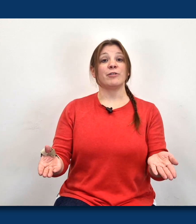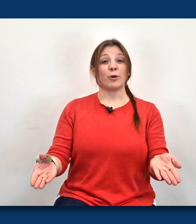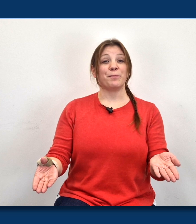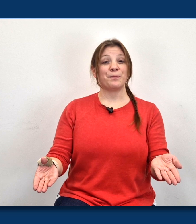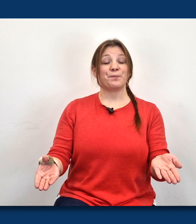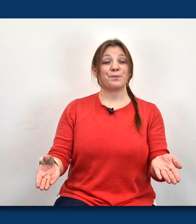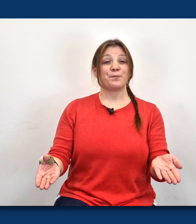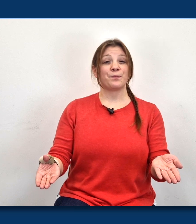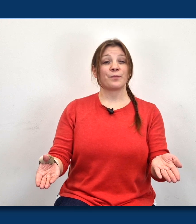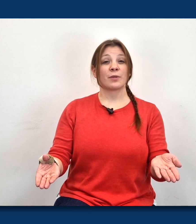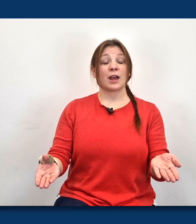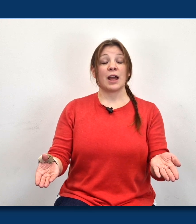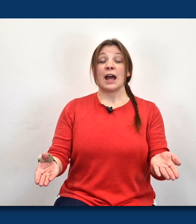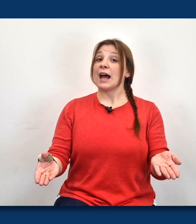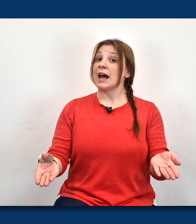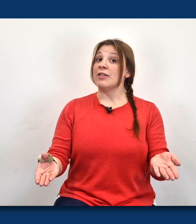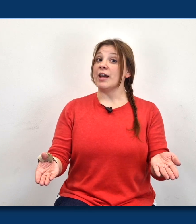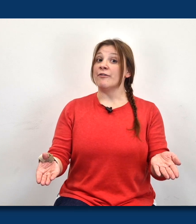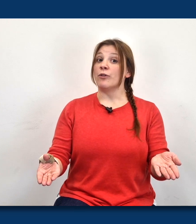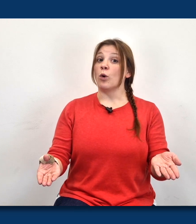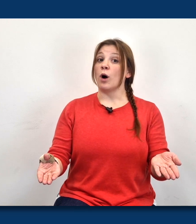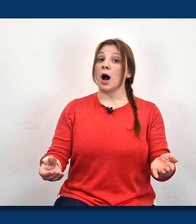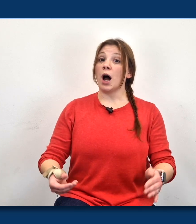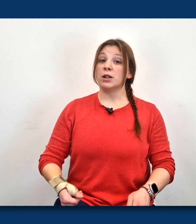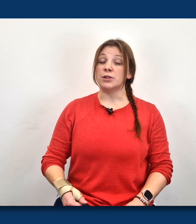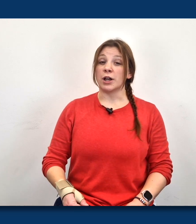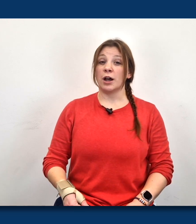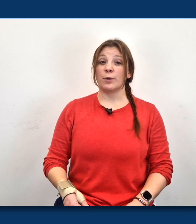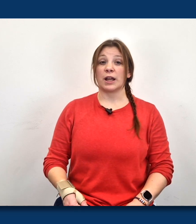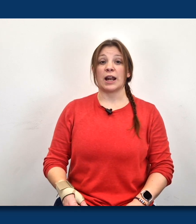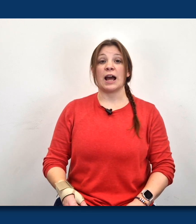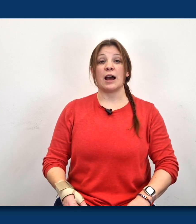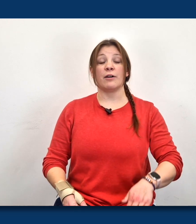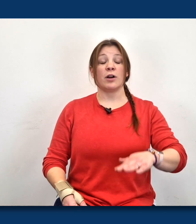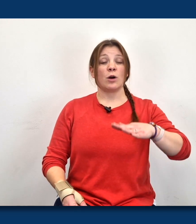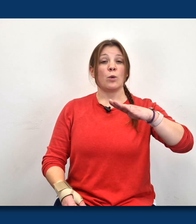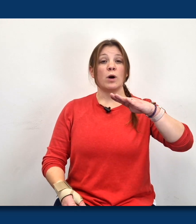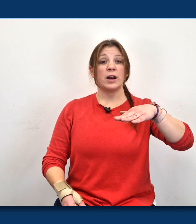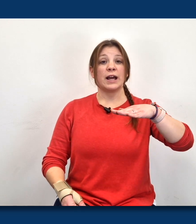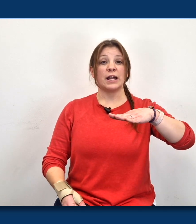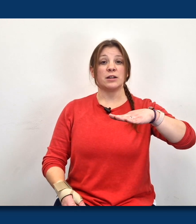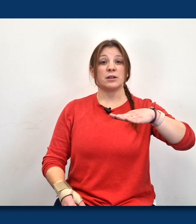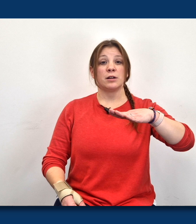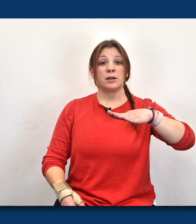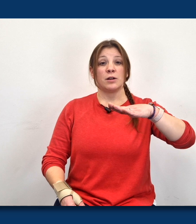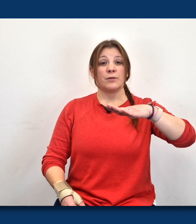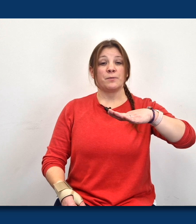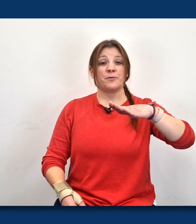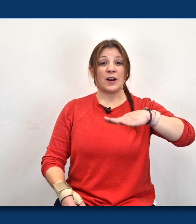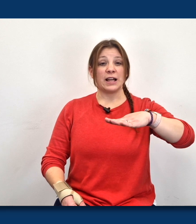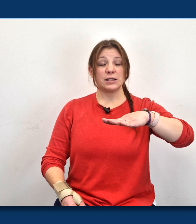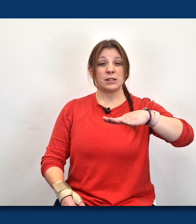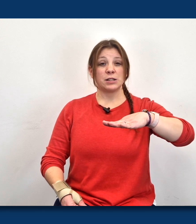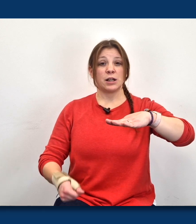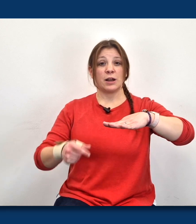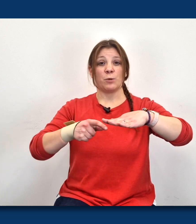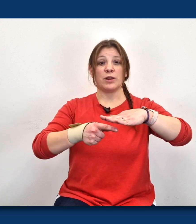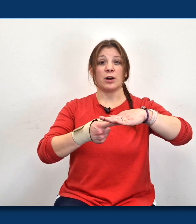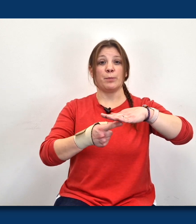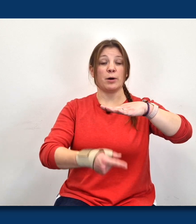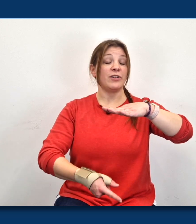Everyone. And then for under we're going to have one hand flat